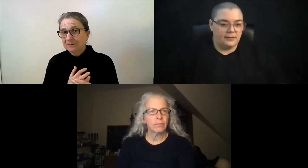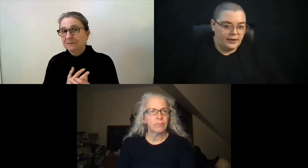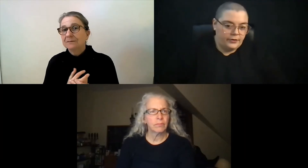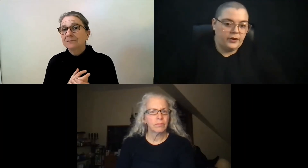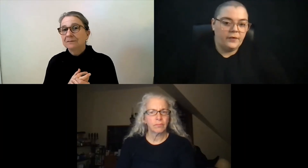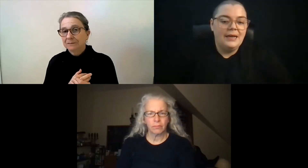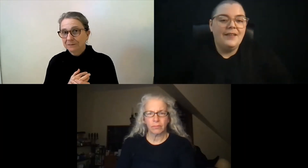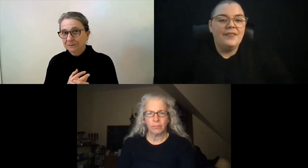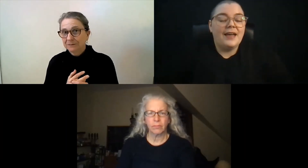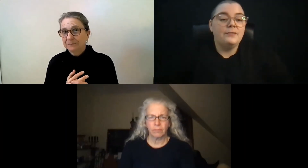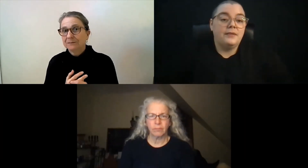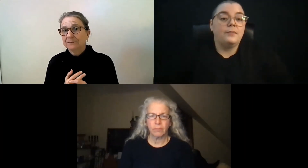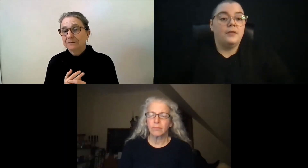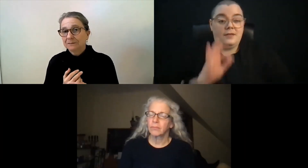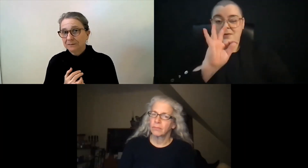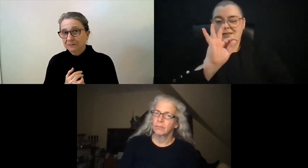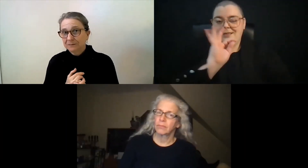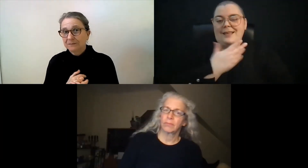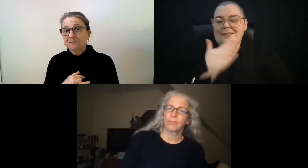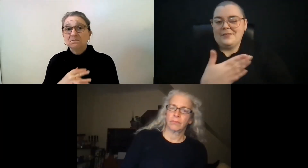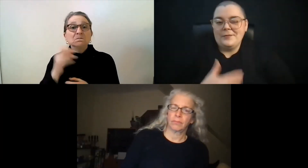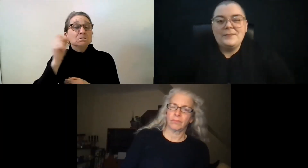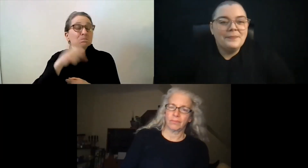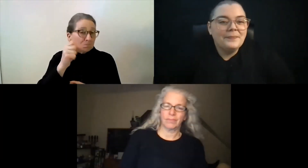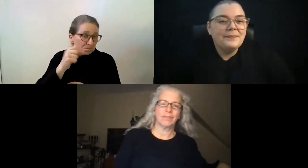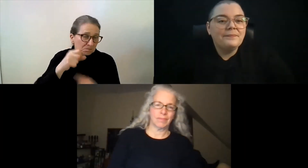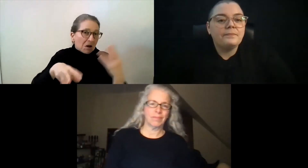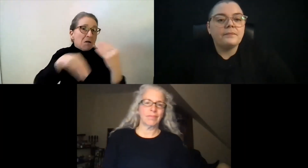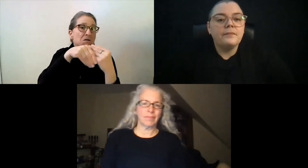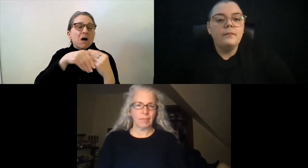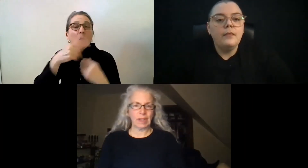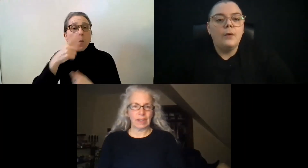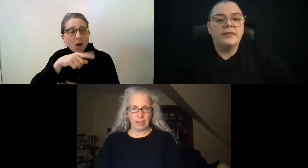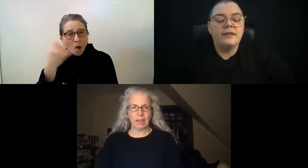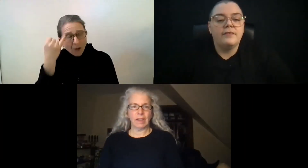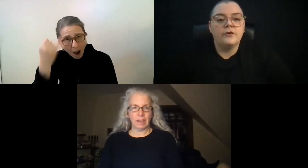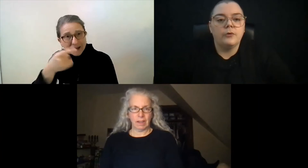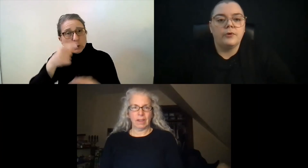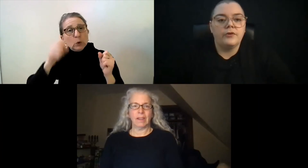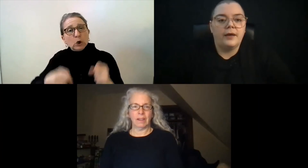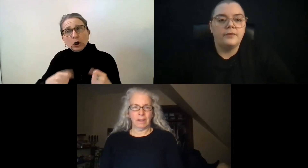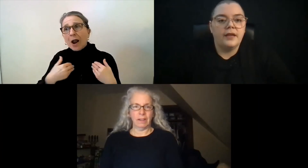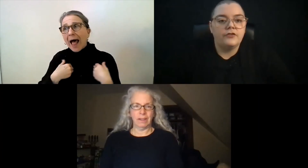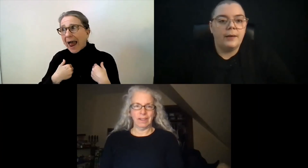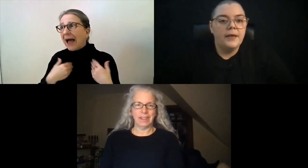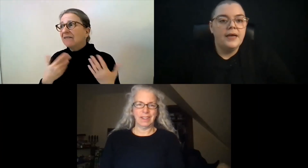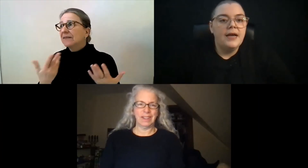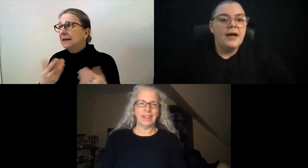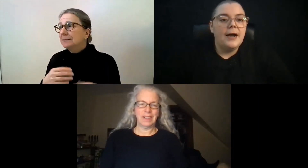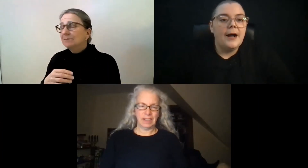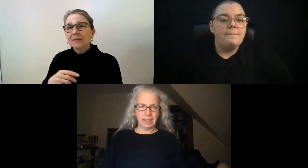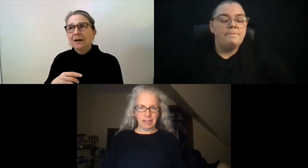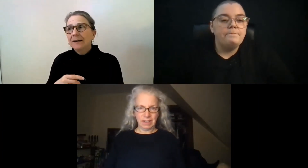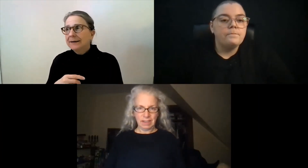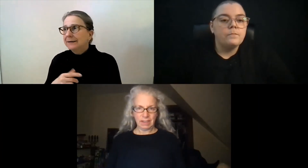faceless letter. So that's been something that's been successful. I wanted to give the interpreter time to catch up.